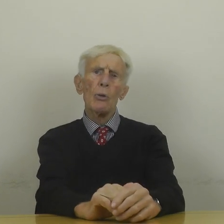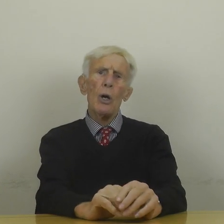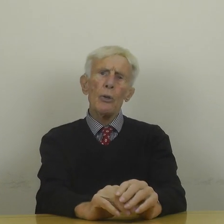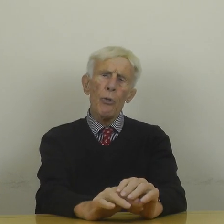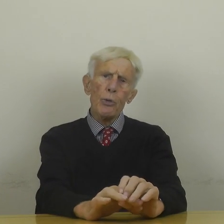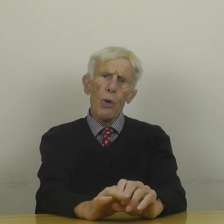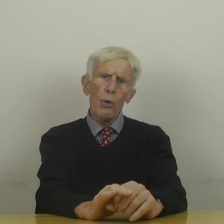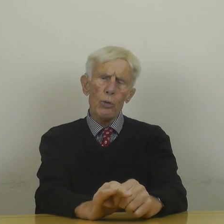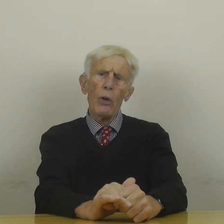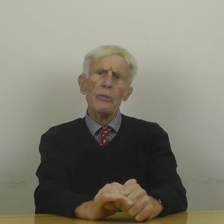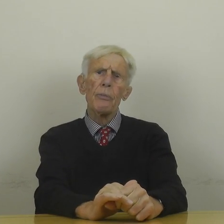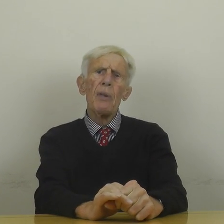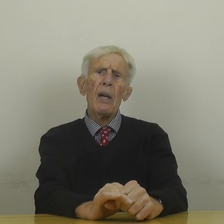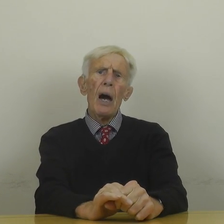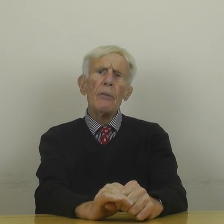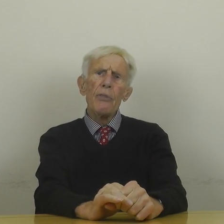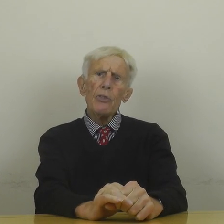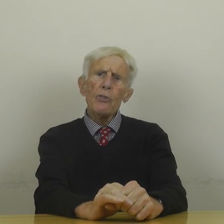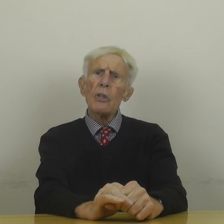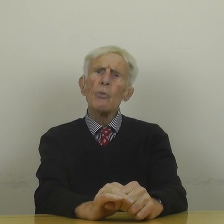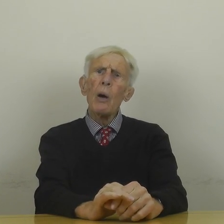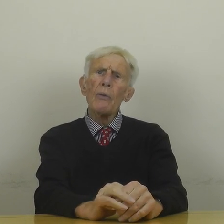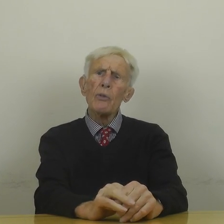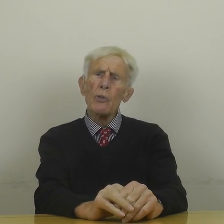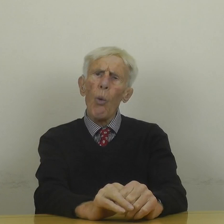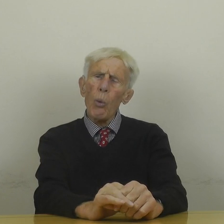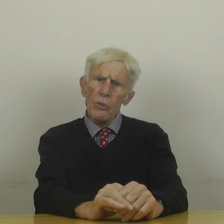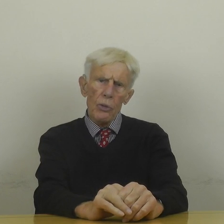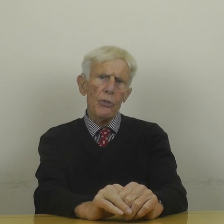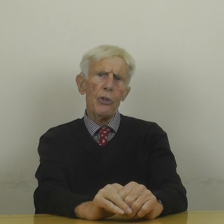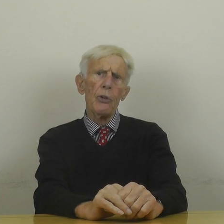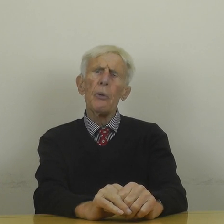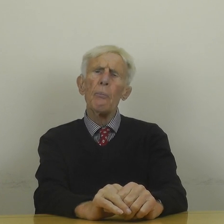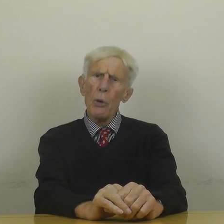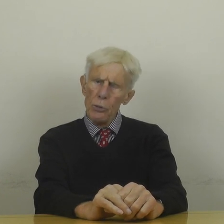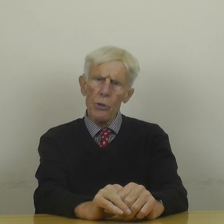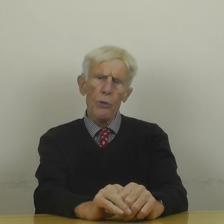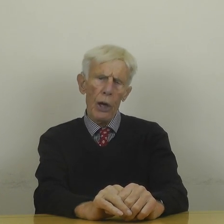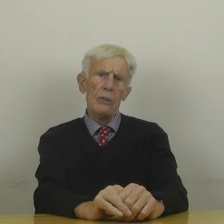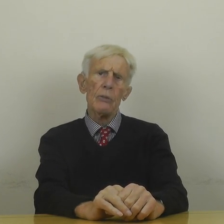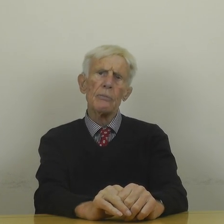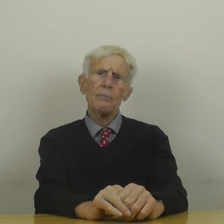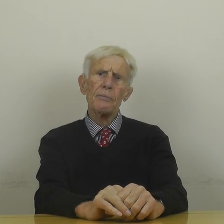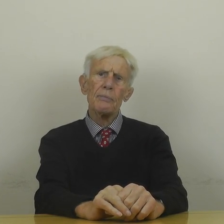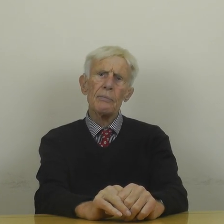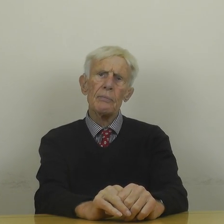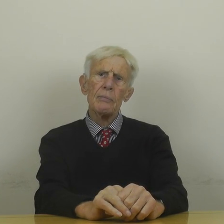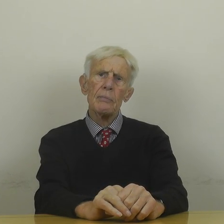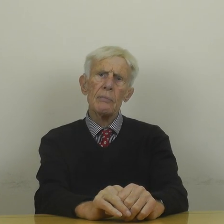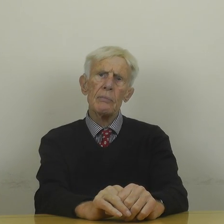to the jaw joint, and this is one that is always considered most attractive. look what sort of It time 3 years. What you